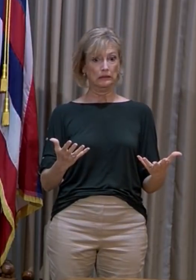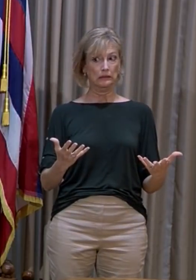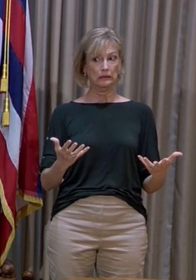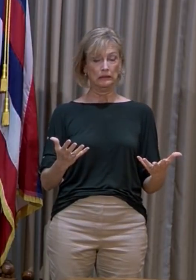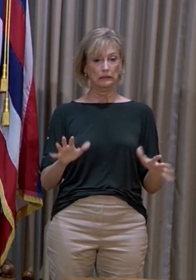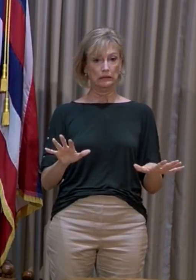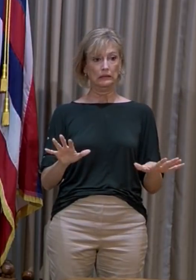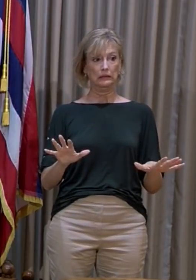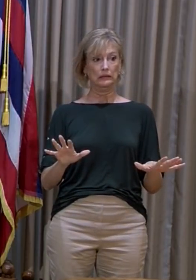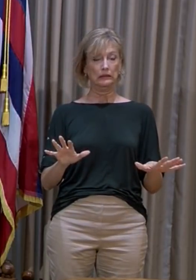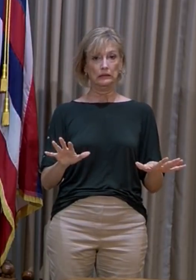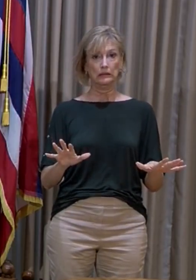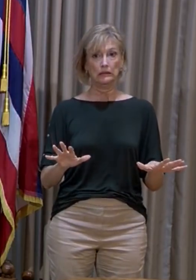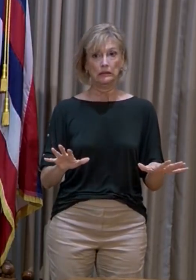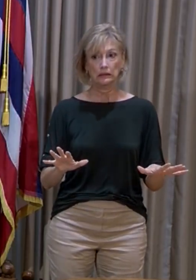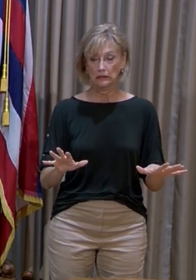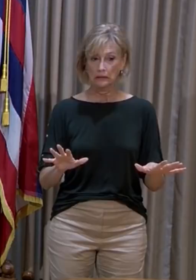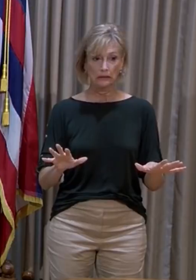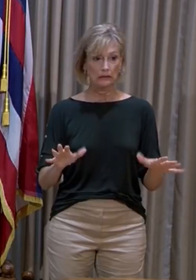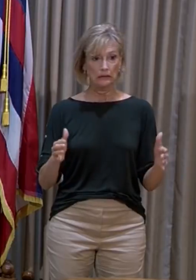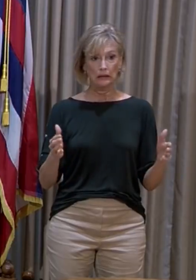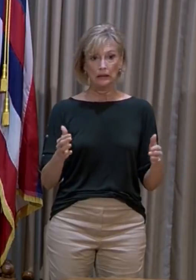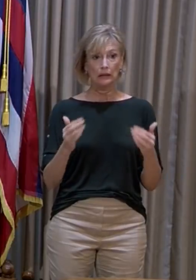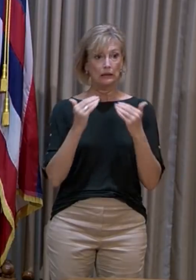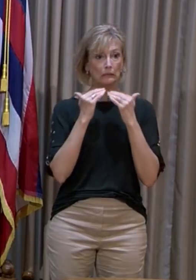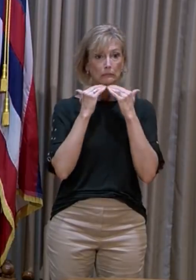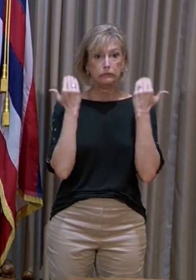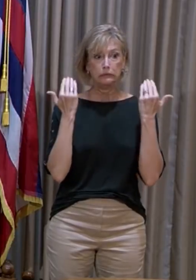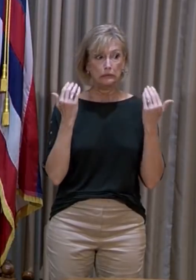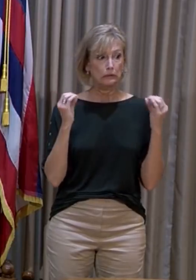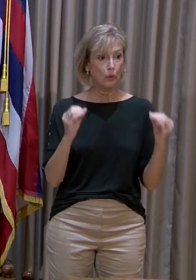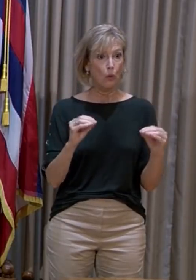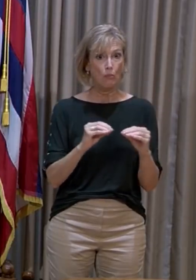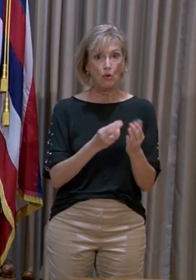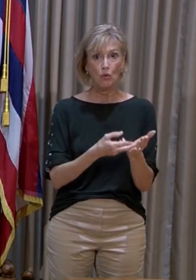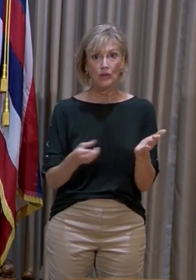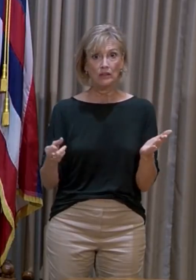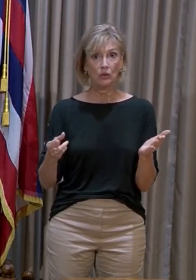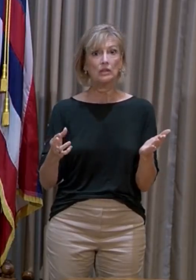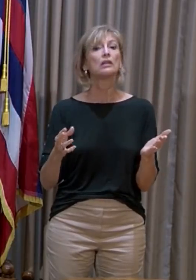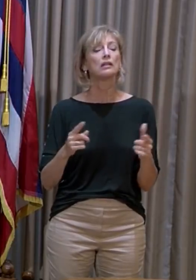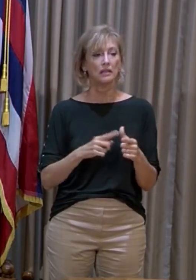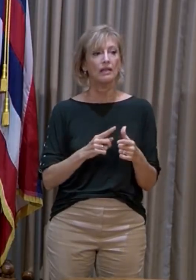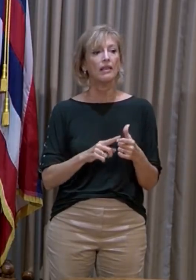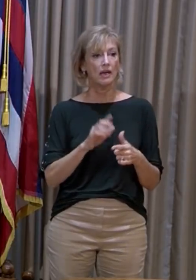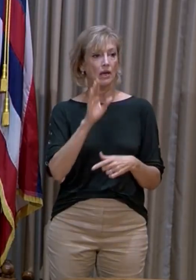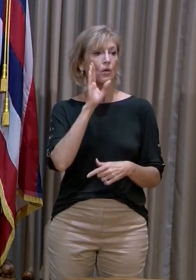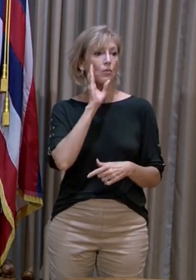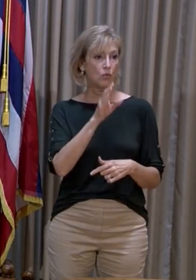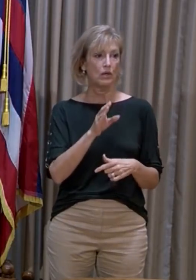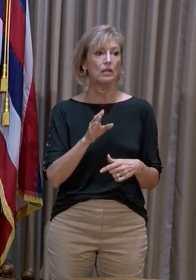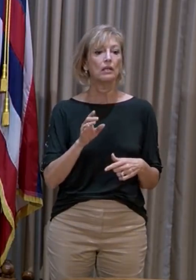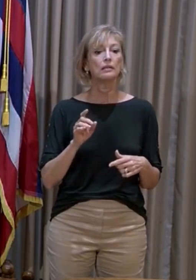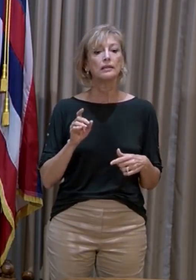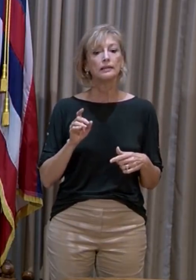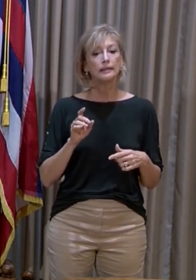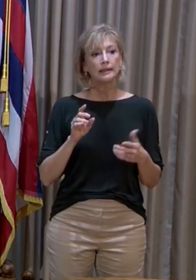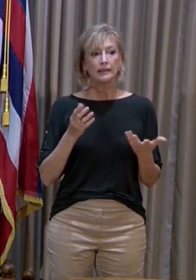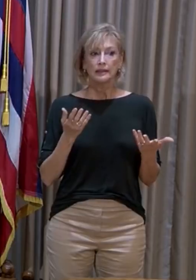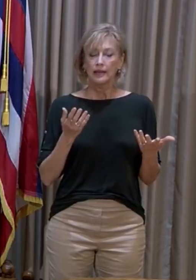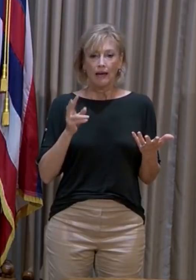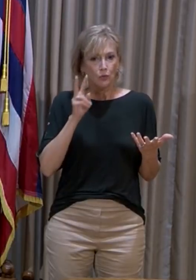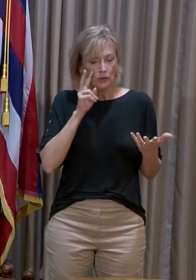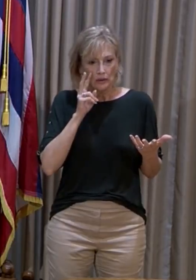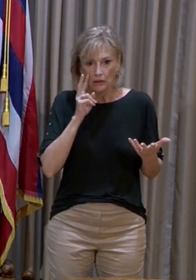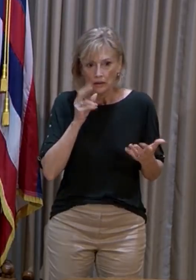resources to expand capacity, then certainly we will have to look at more drastic